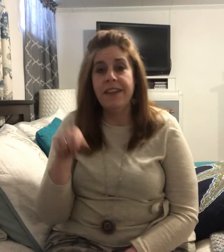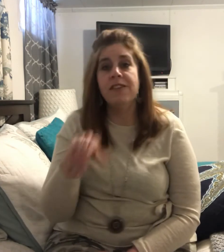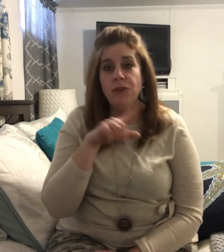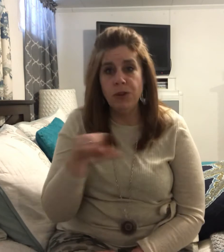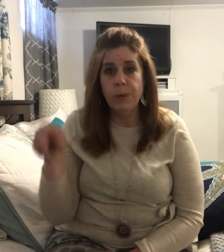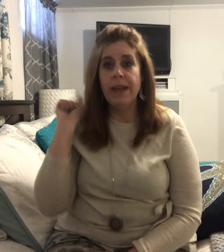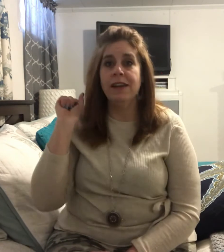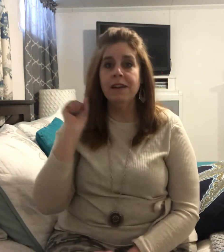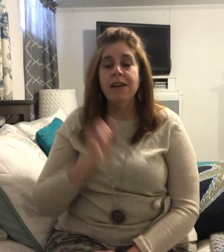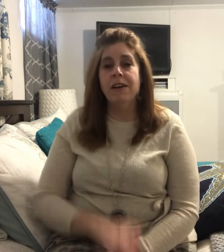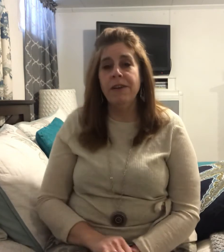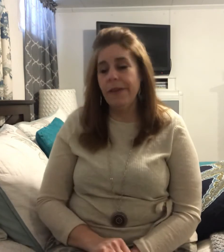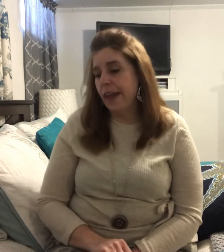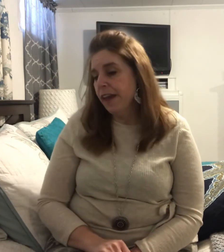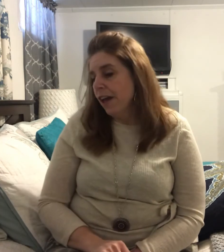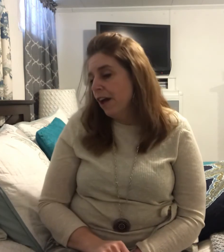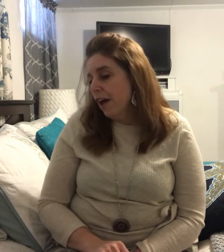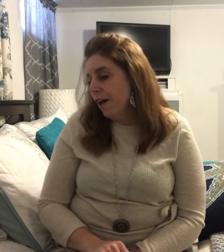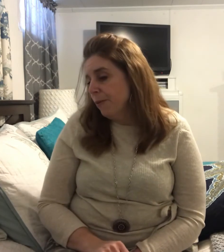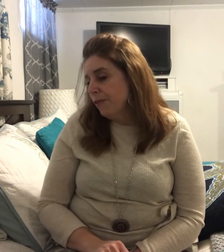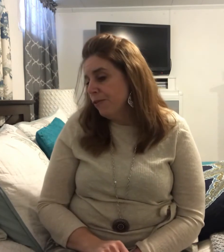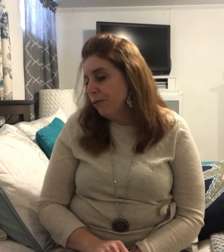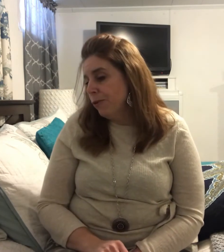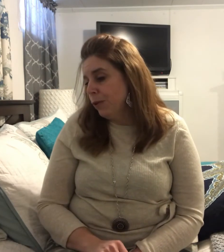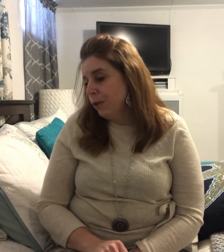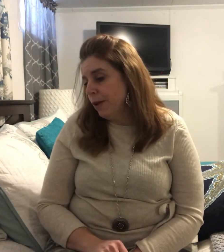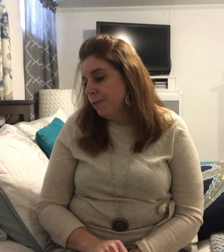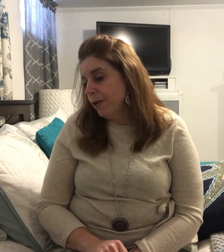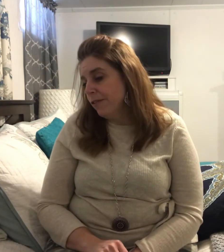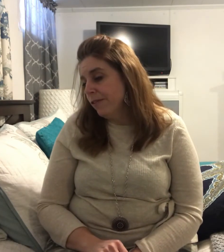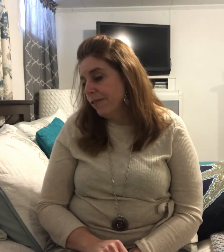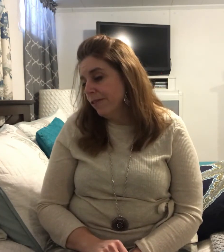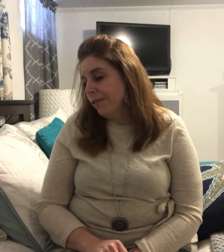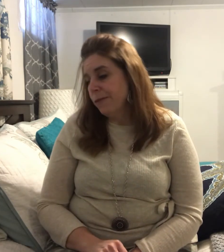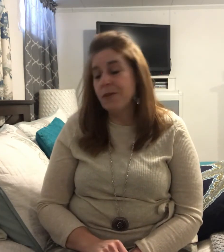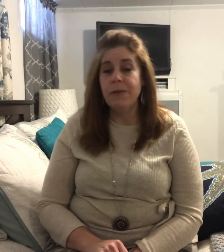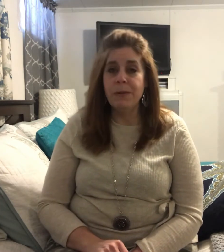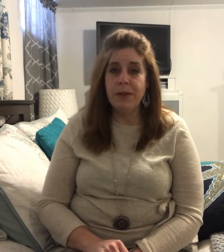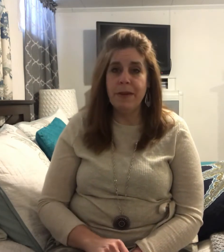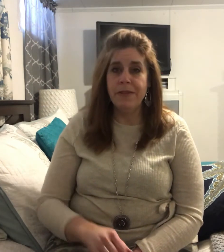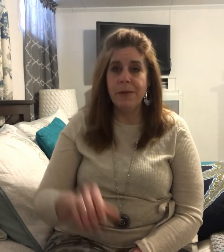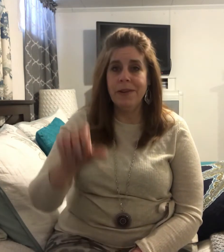It's UN. Okay let's do a few UN words. Okay start with a really basic one.